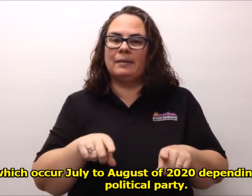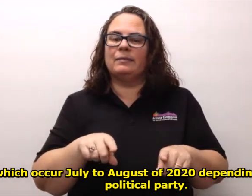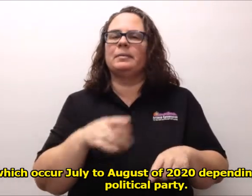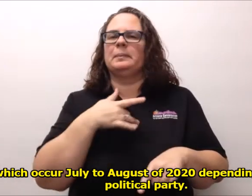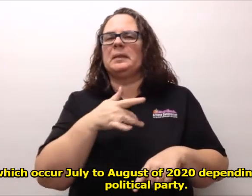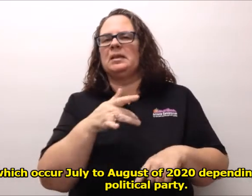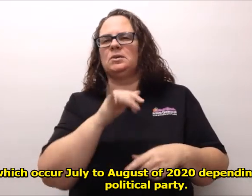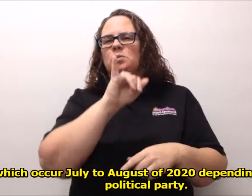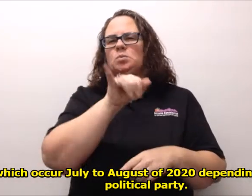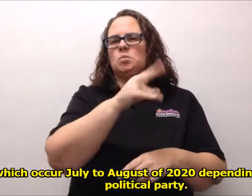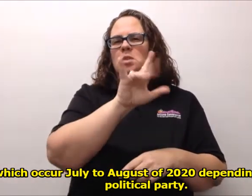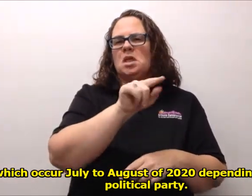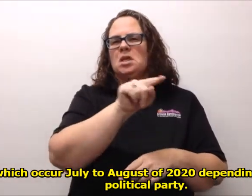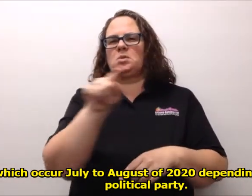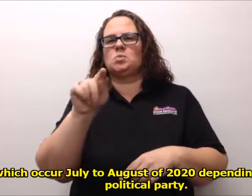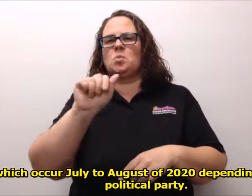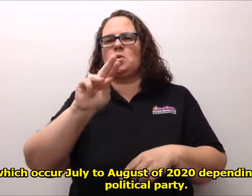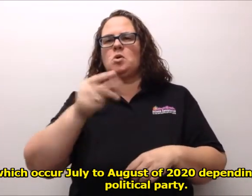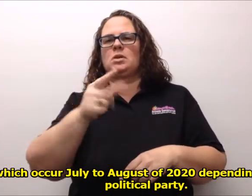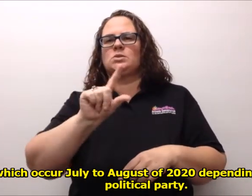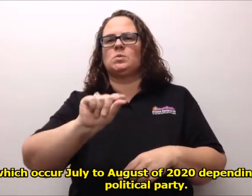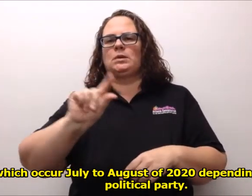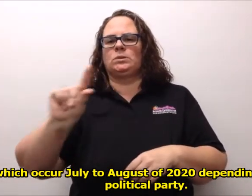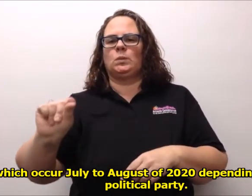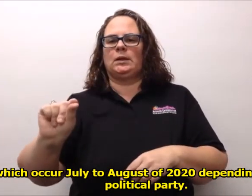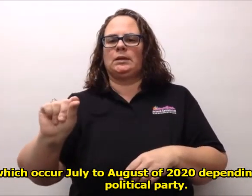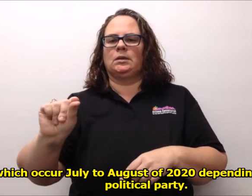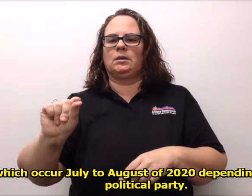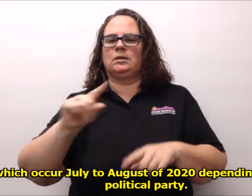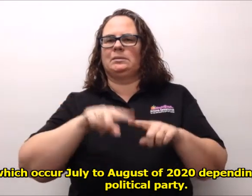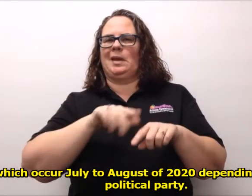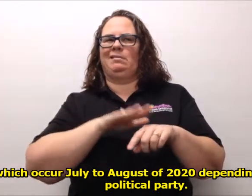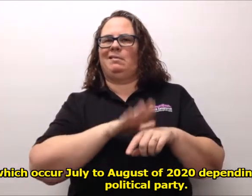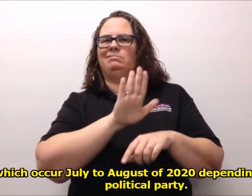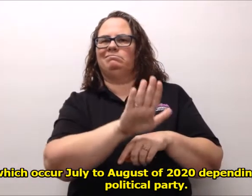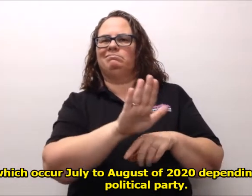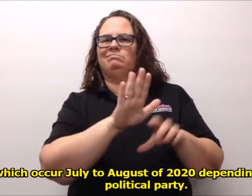August of 2020, depending on the political party.